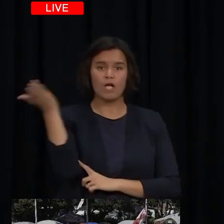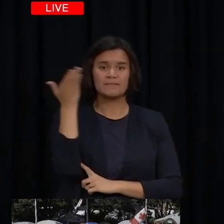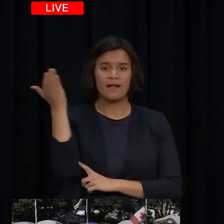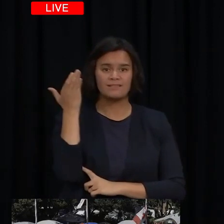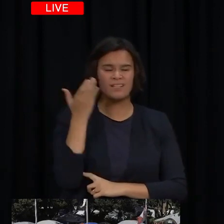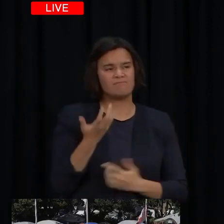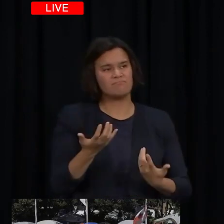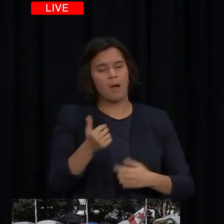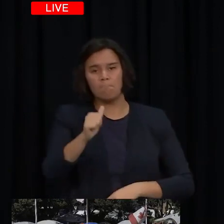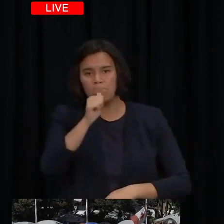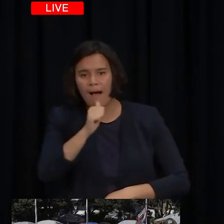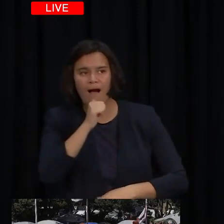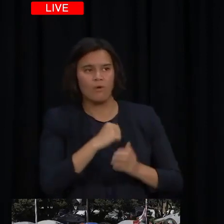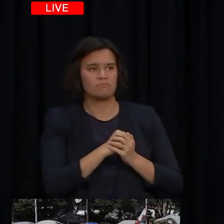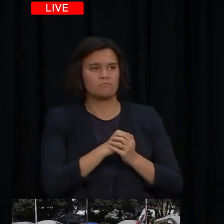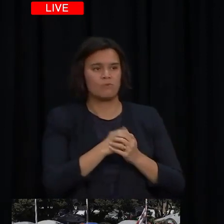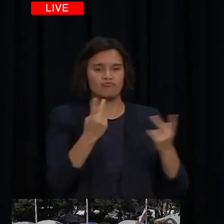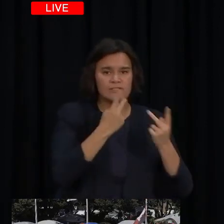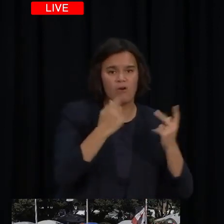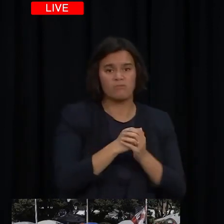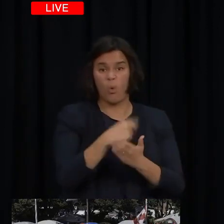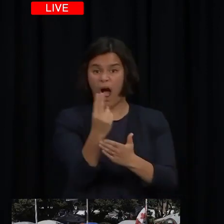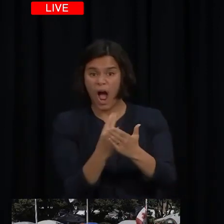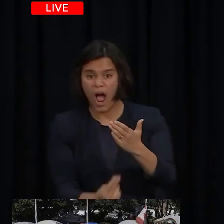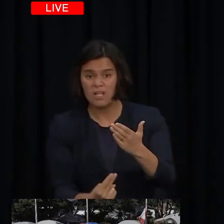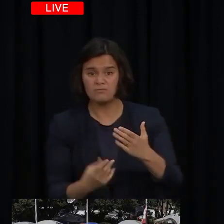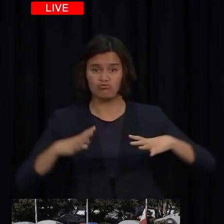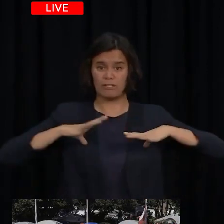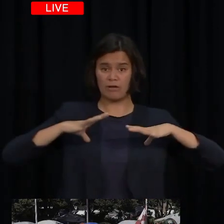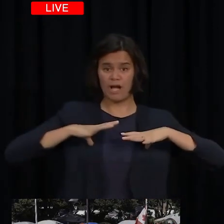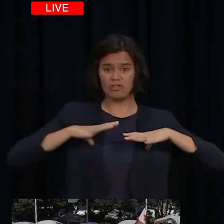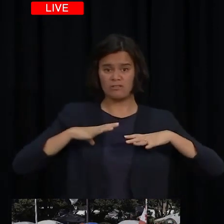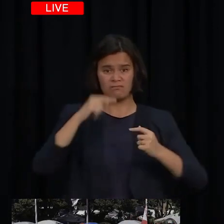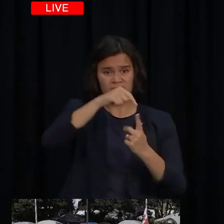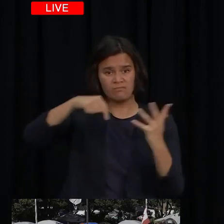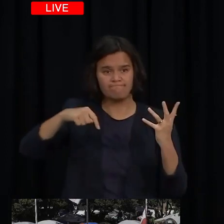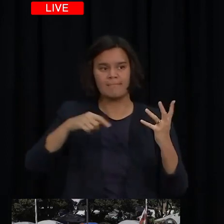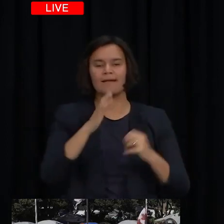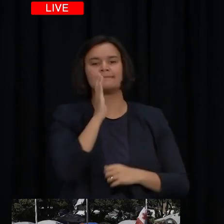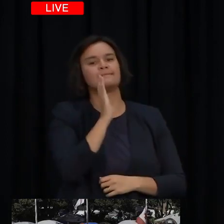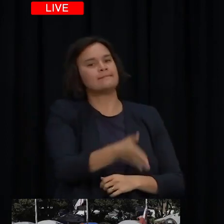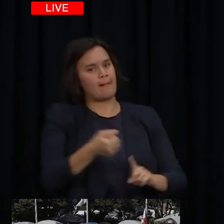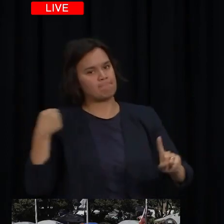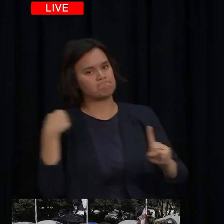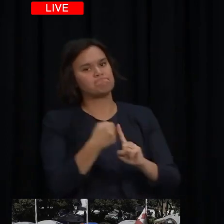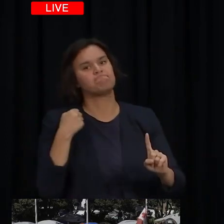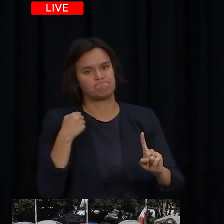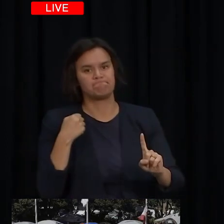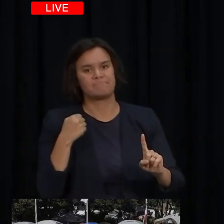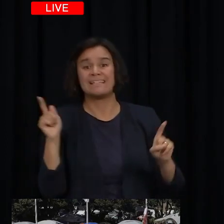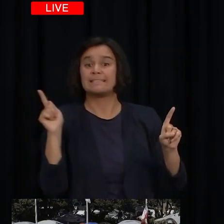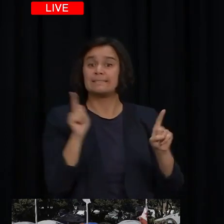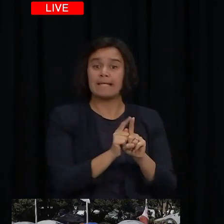services, art and recreation services and accommodation all fell further compared with the same week in 2020,